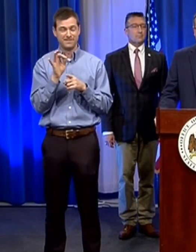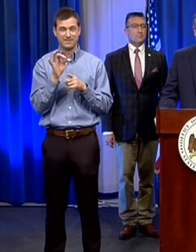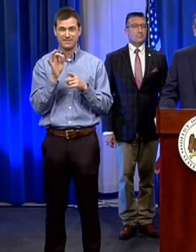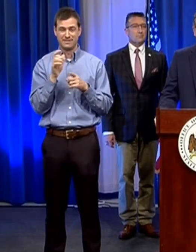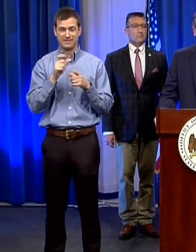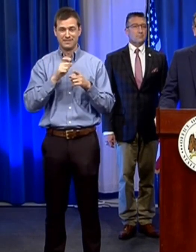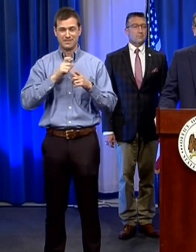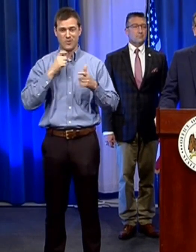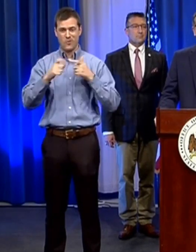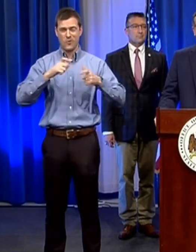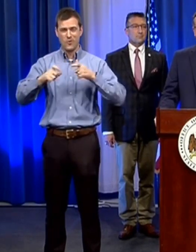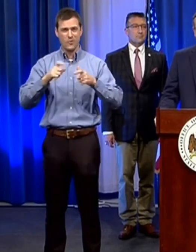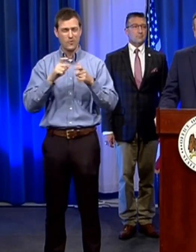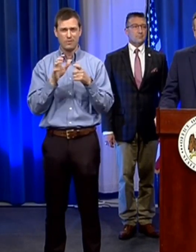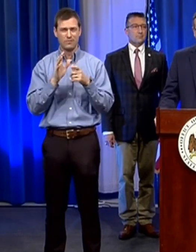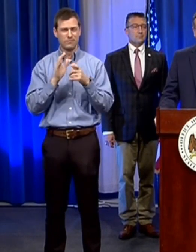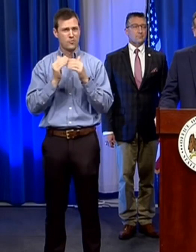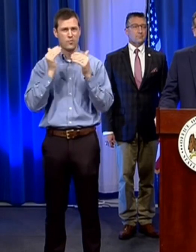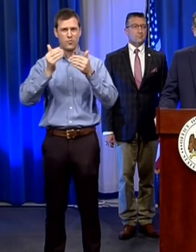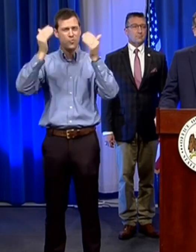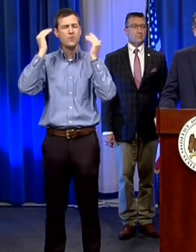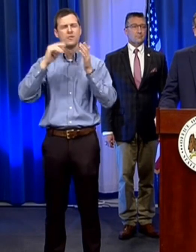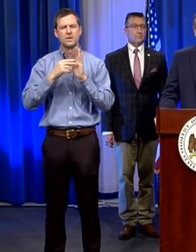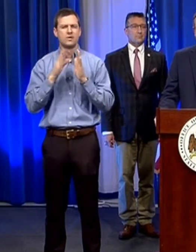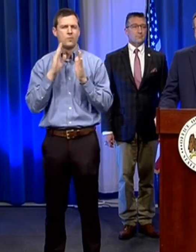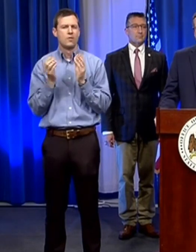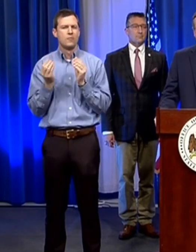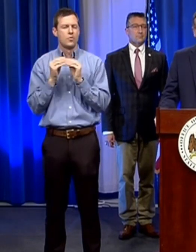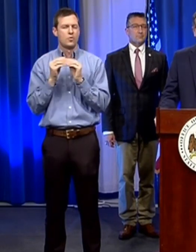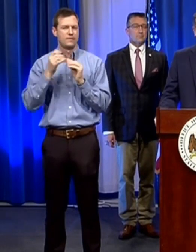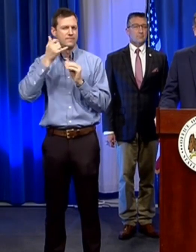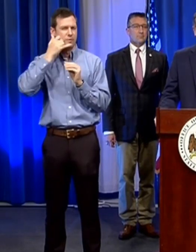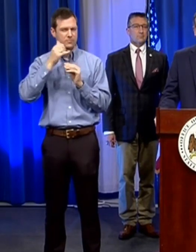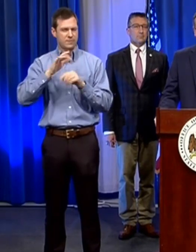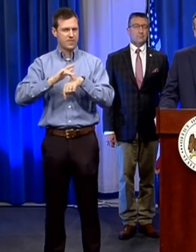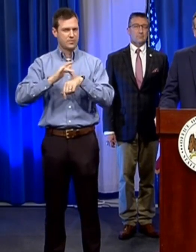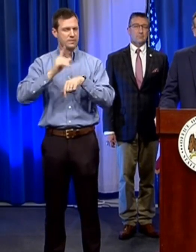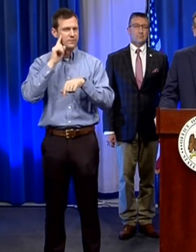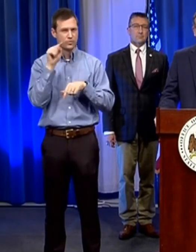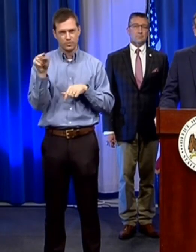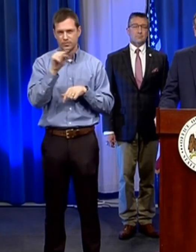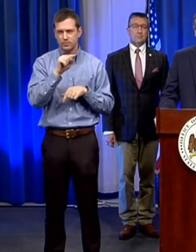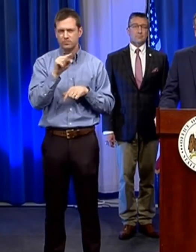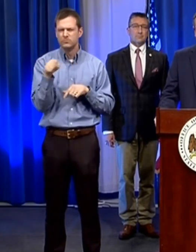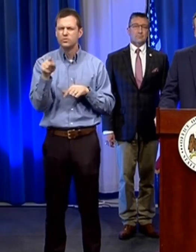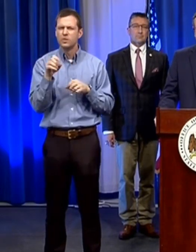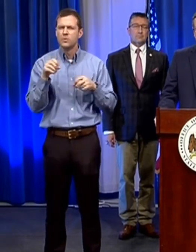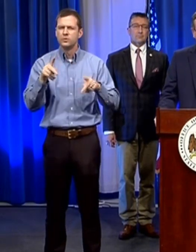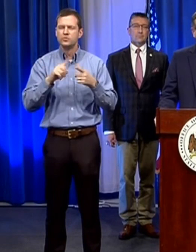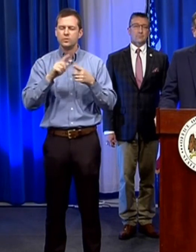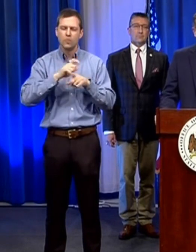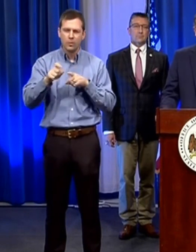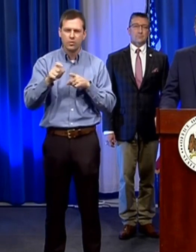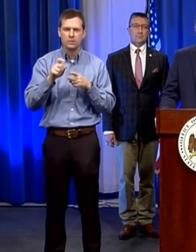hotline um as needed and so that way everyone will have the opportunity to uh call and reach someone and speak to a person about that